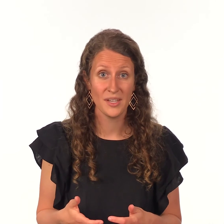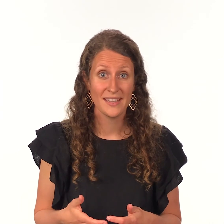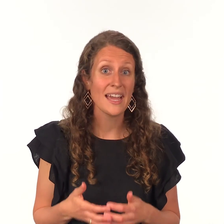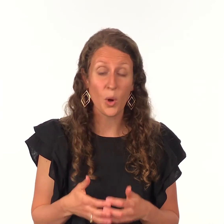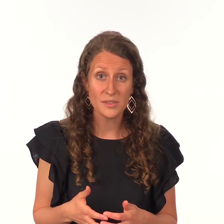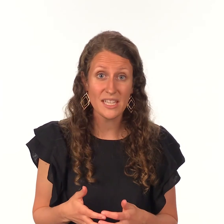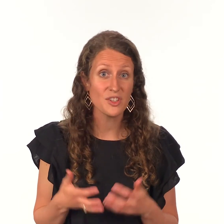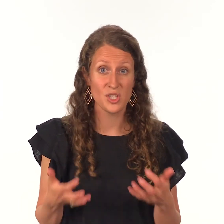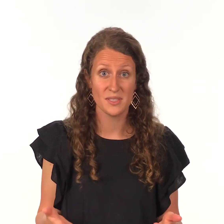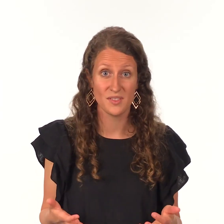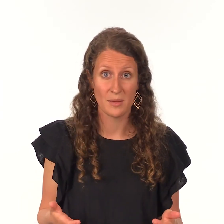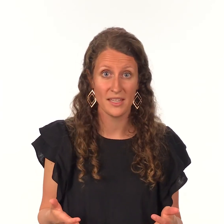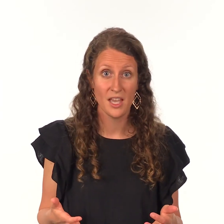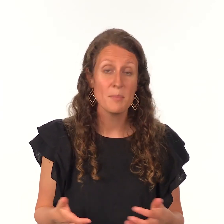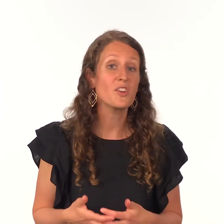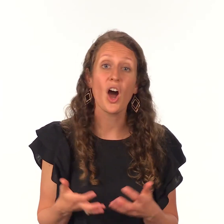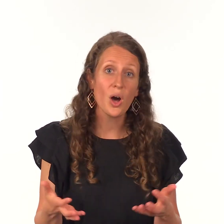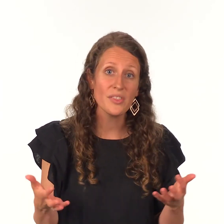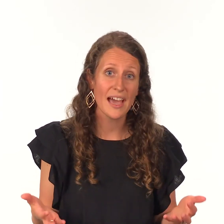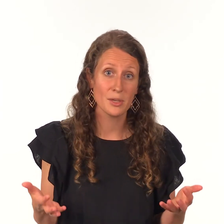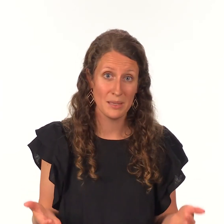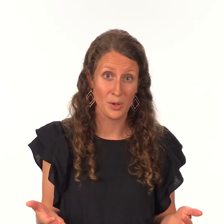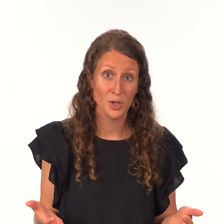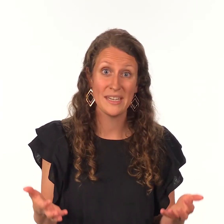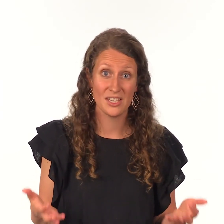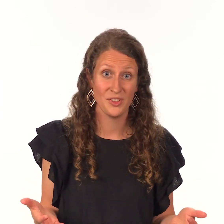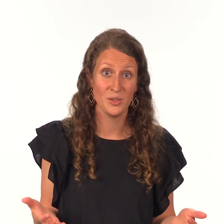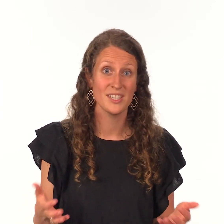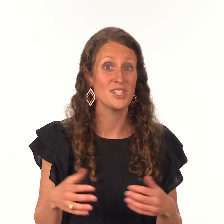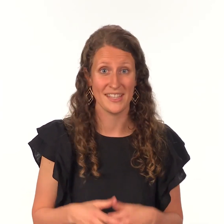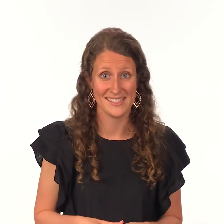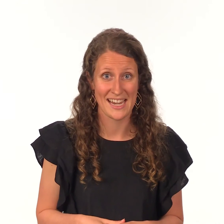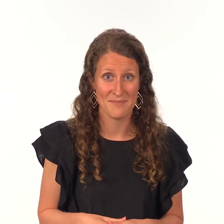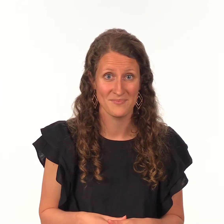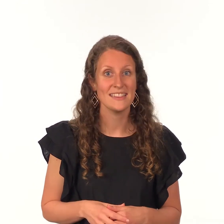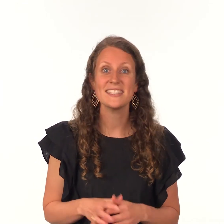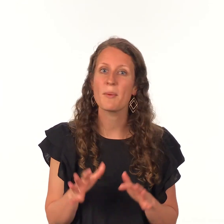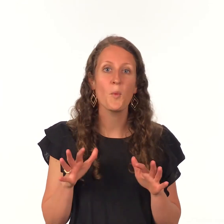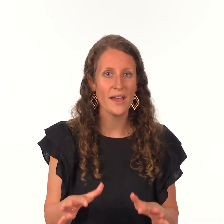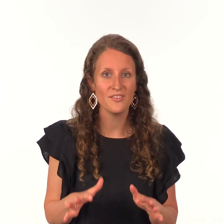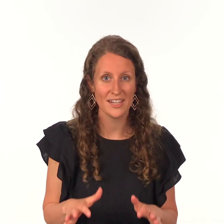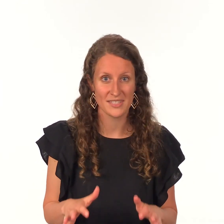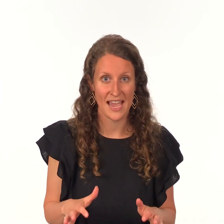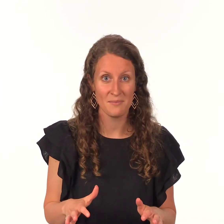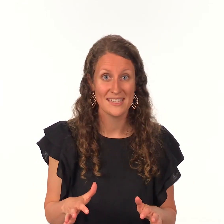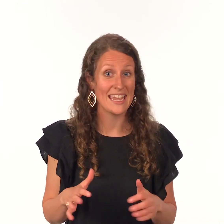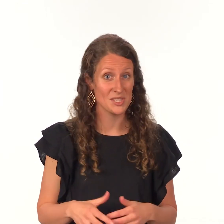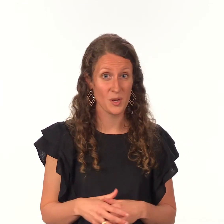not only for joseph's family but for all the other people who needed food during this time let's stop one final time to answer a